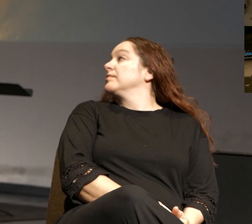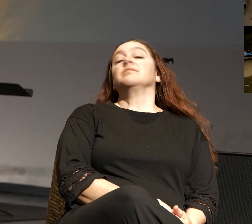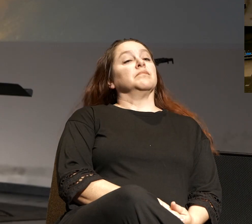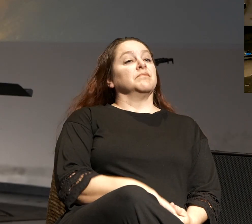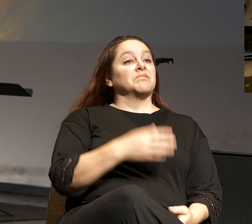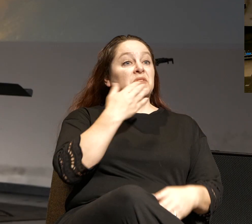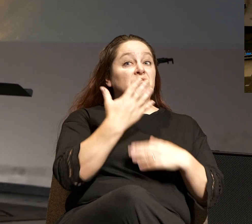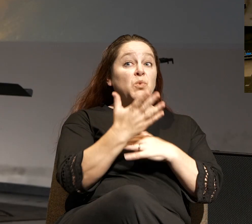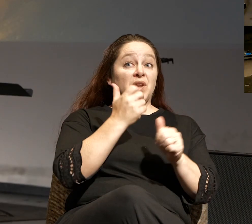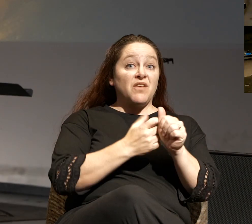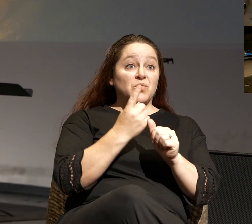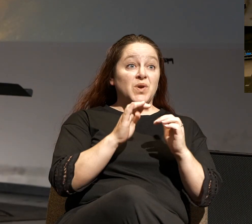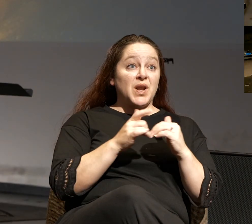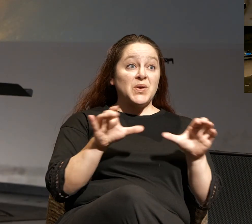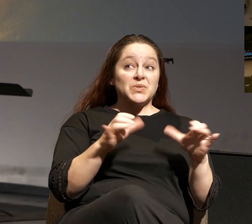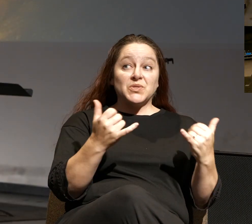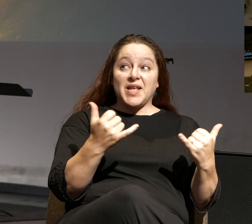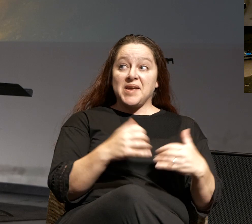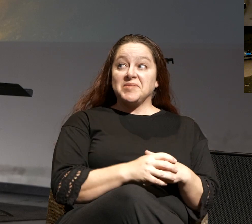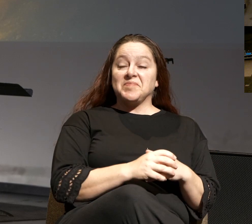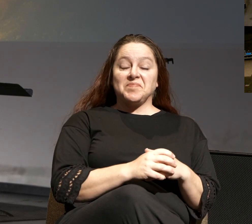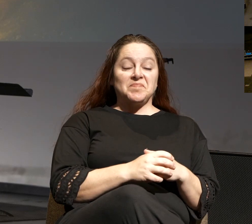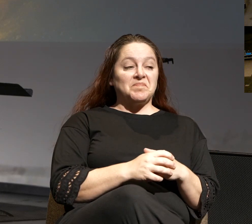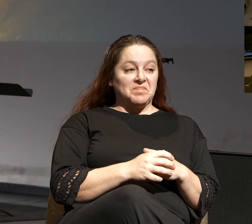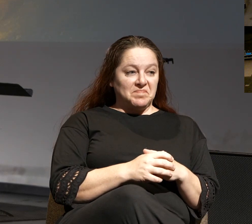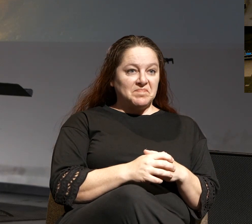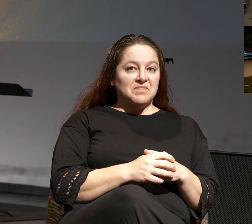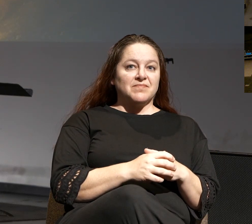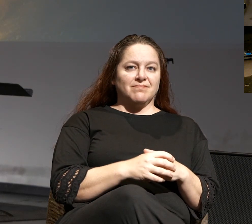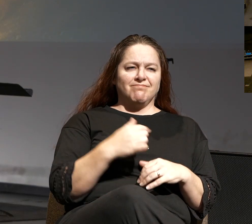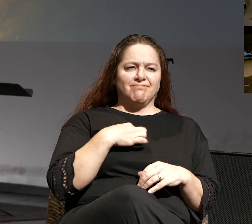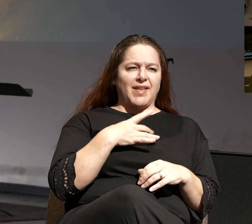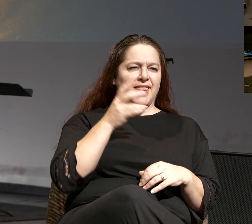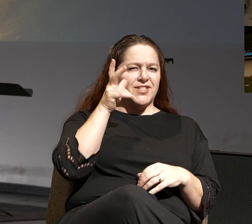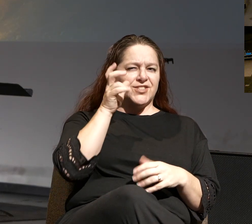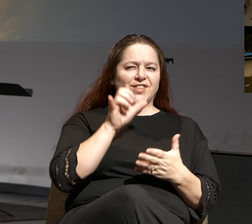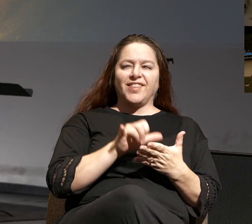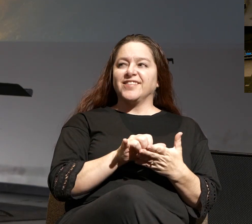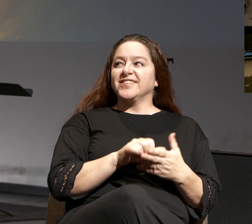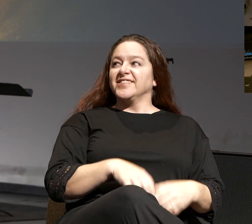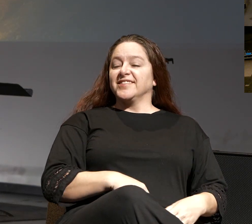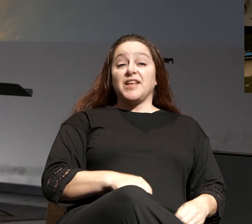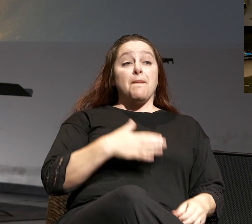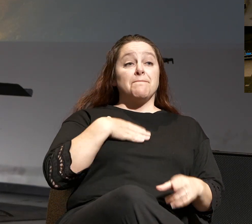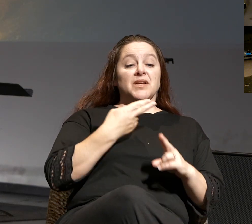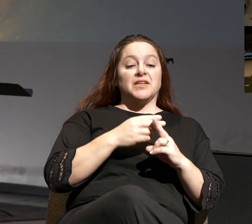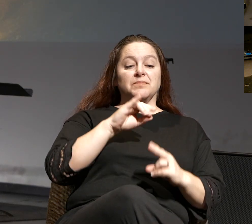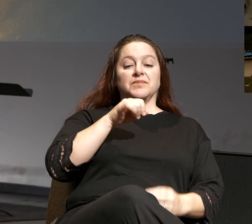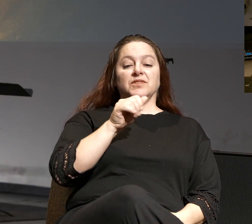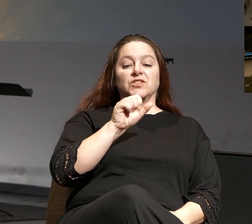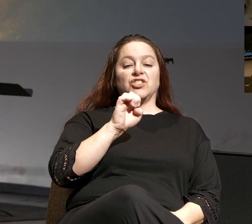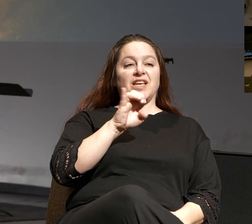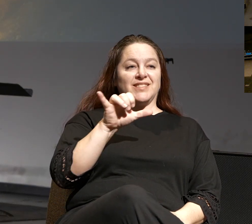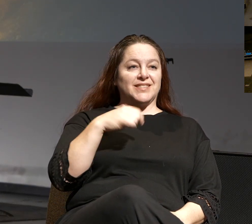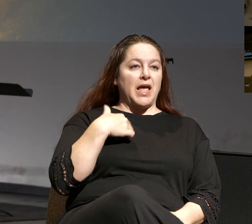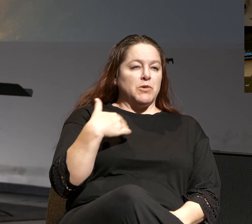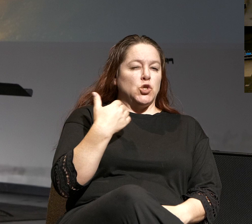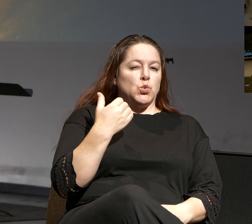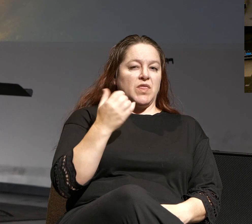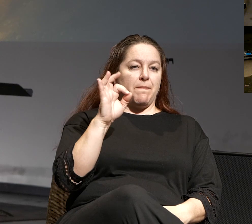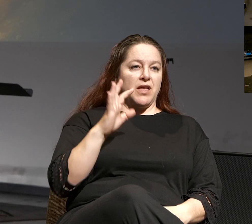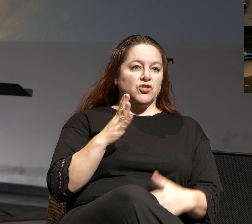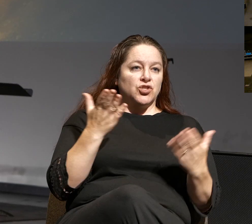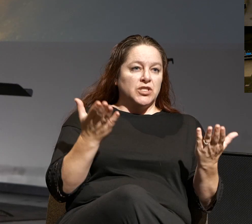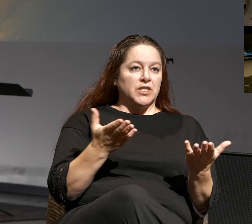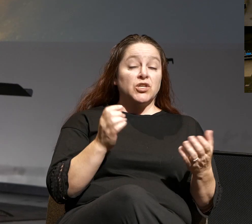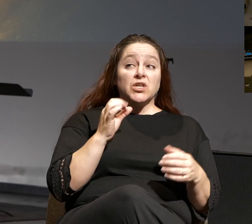Well, good morning, everyone. How are we doing today? That's what I like to hear. My name is Jace. I'm the youth pastor here. And